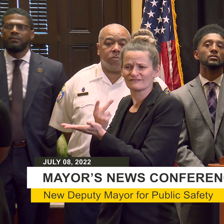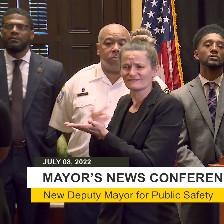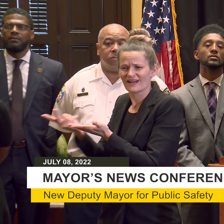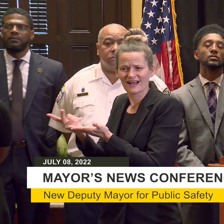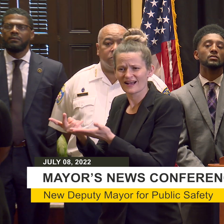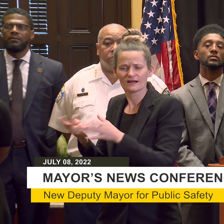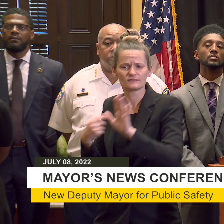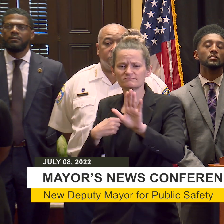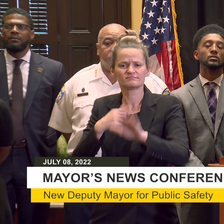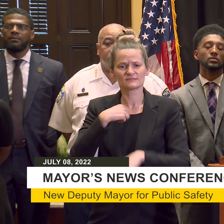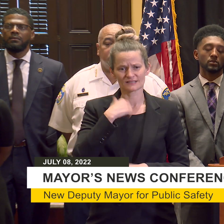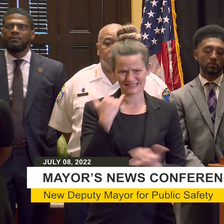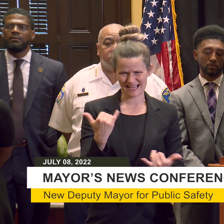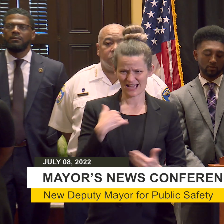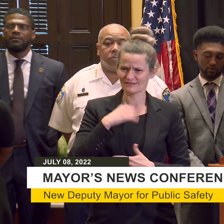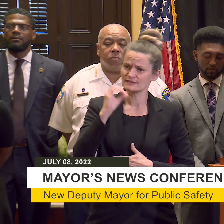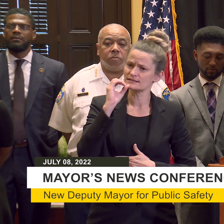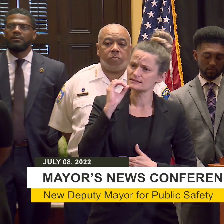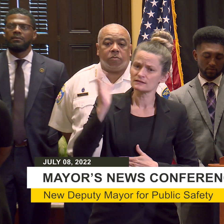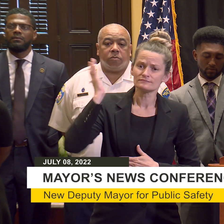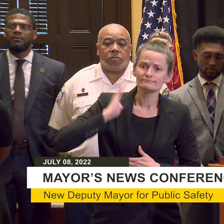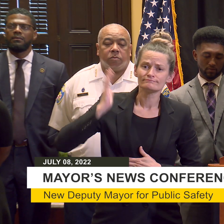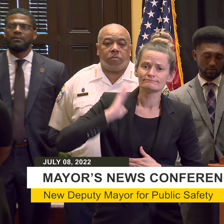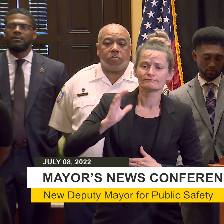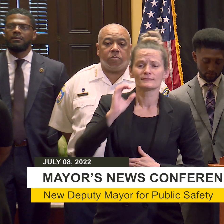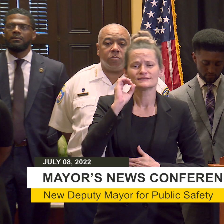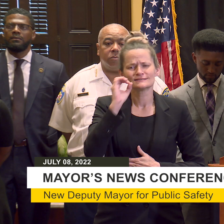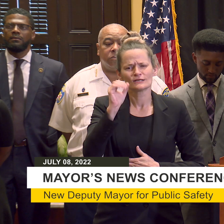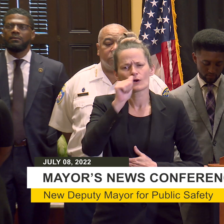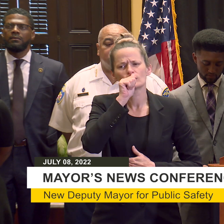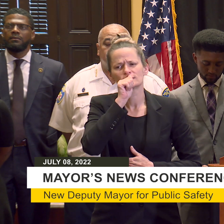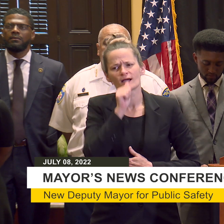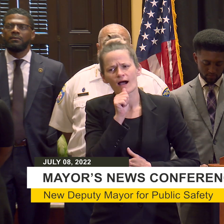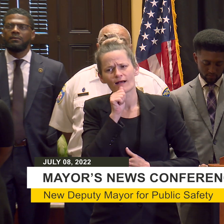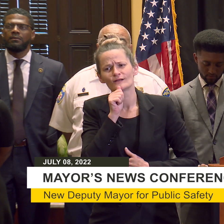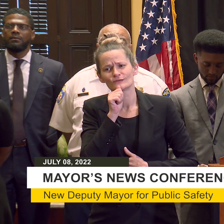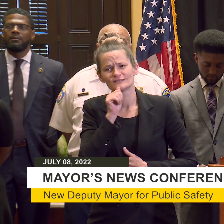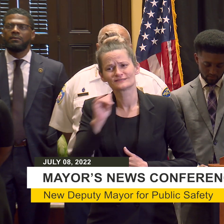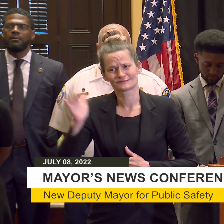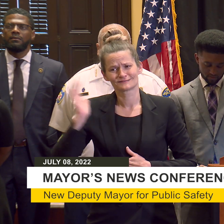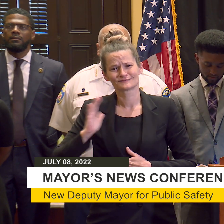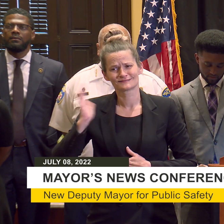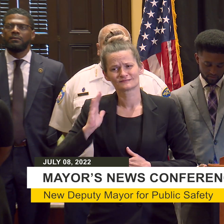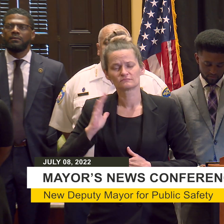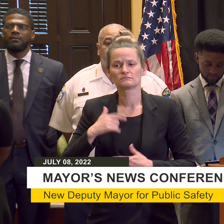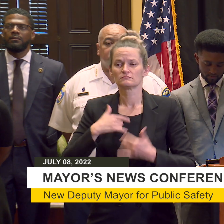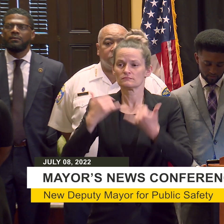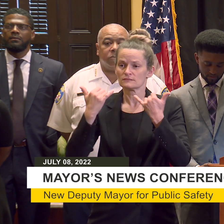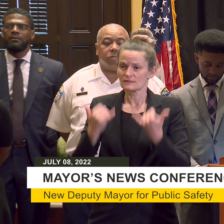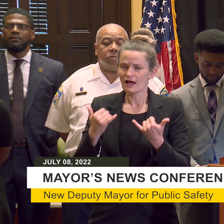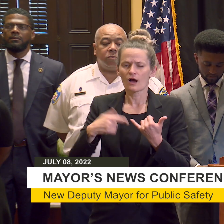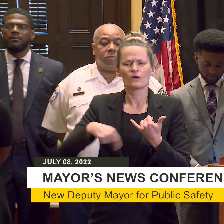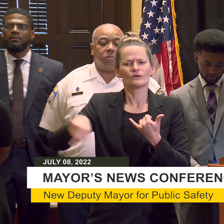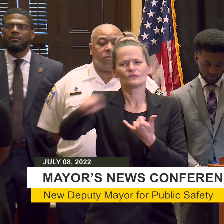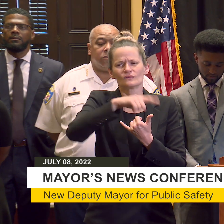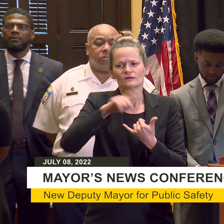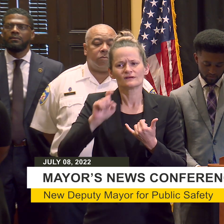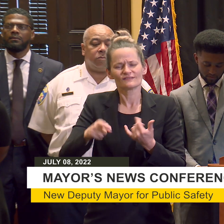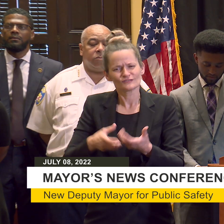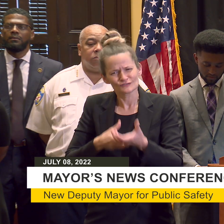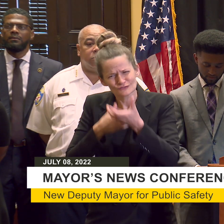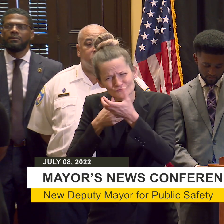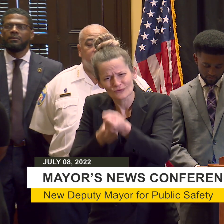That community's trust, that community trust is crucial to the effectiveness of our law enforcement personnel,